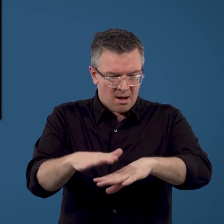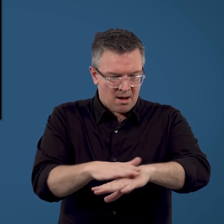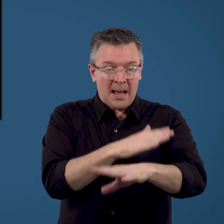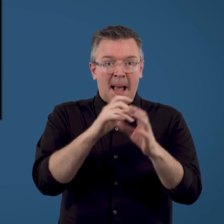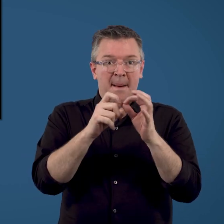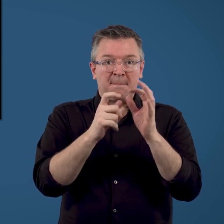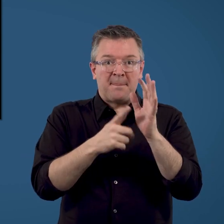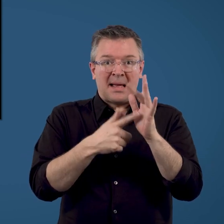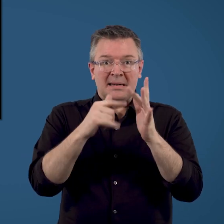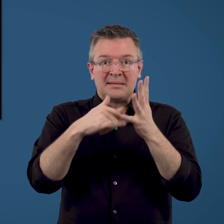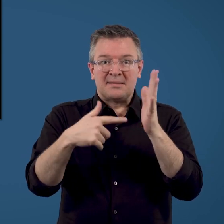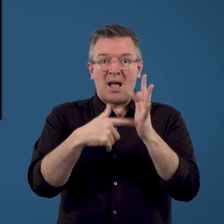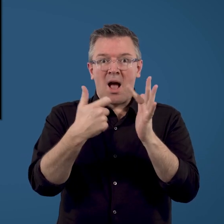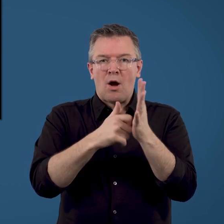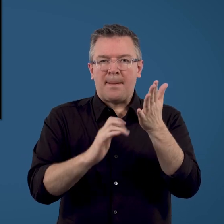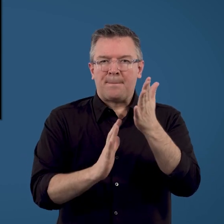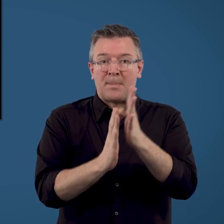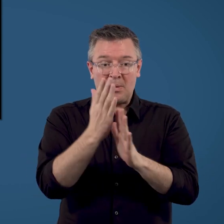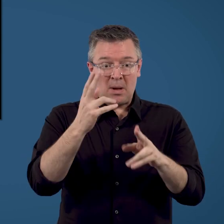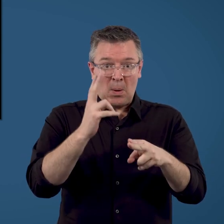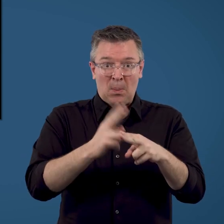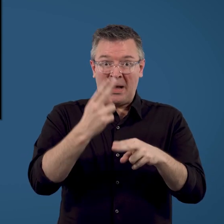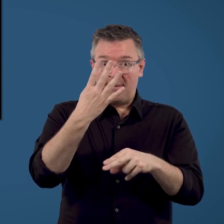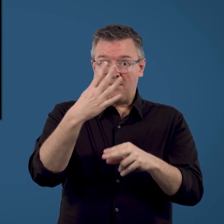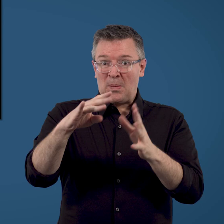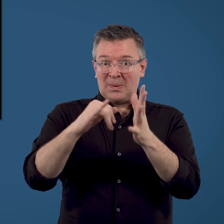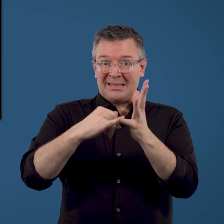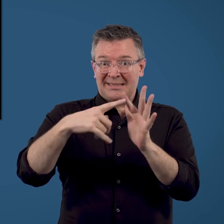cause burns and blisters in as little as 40 seconds.